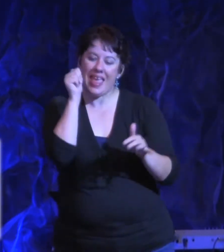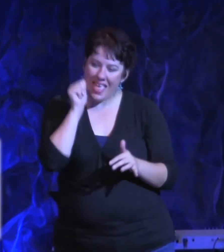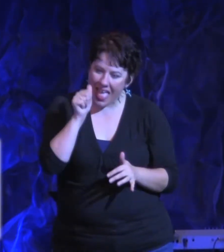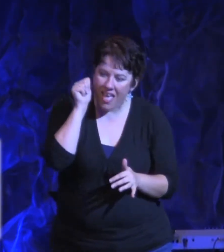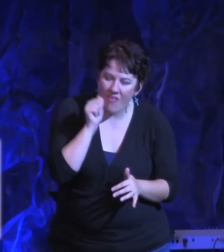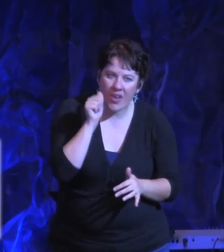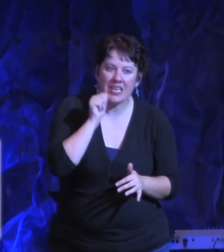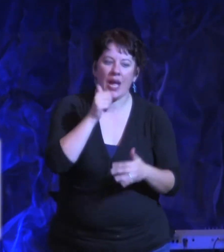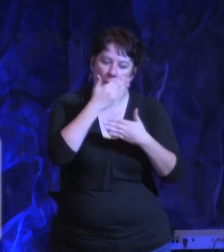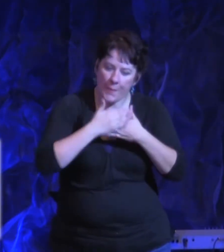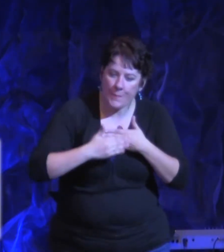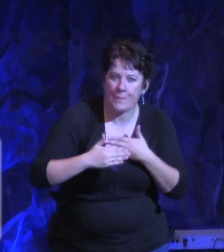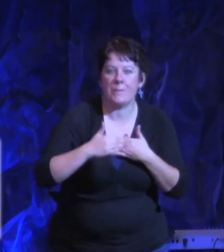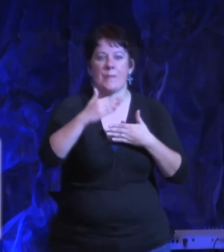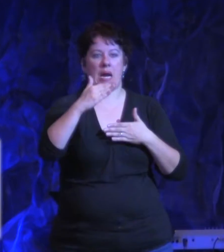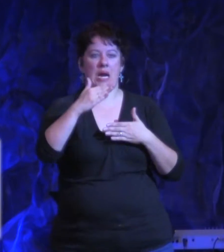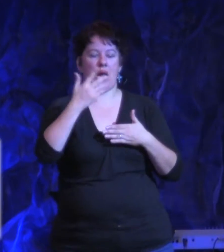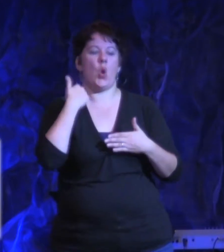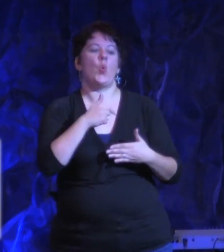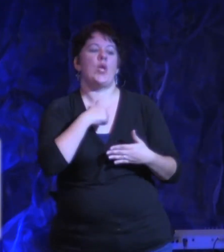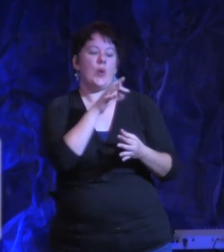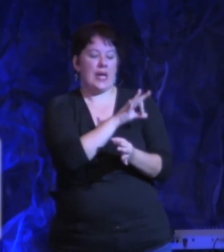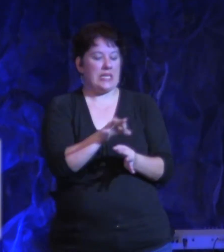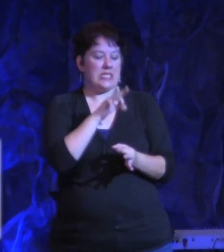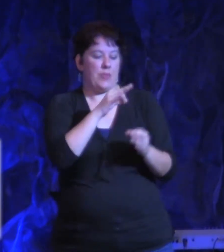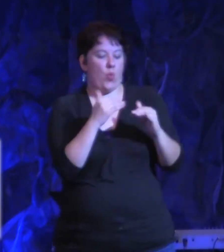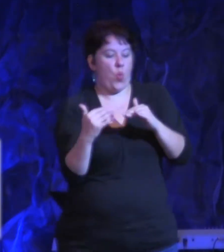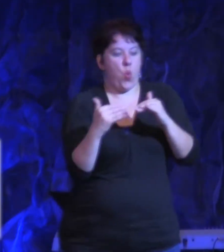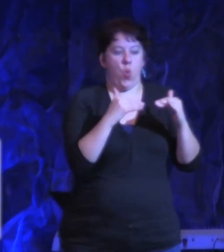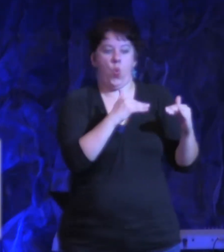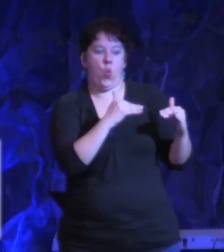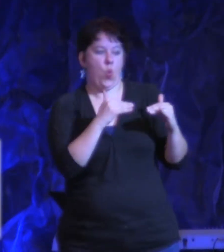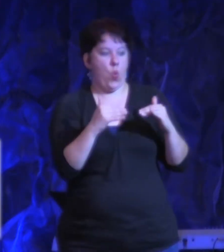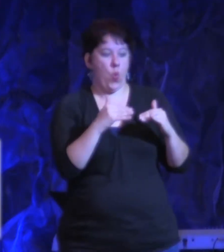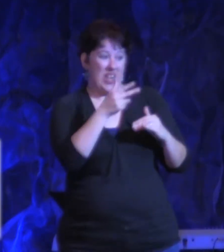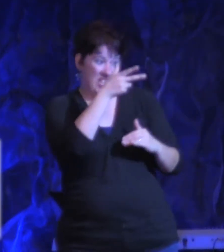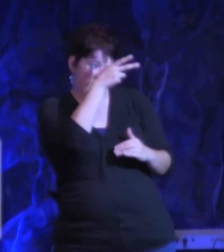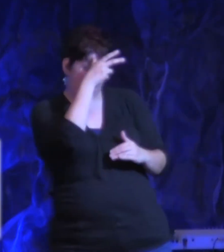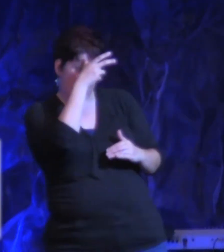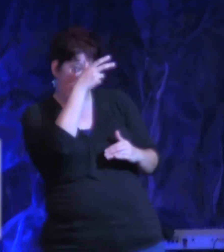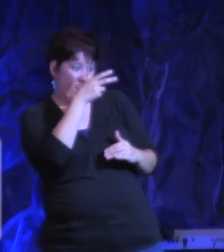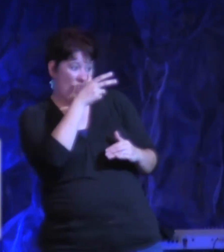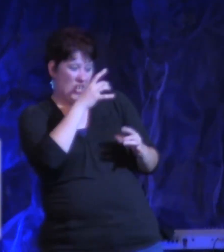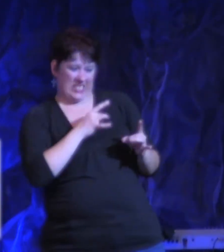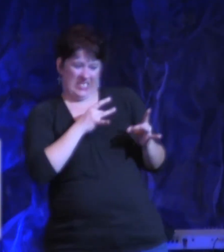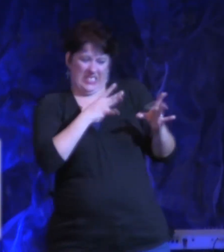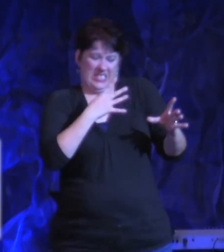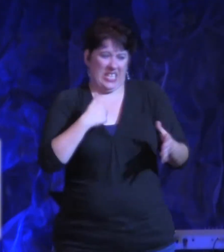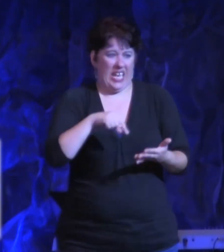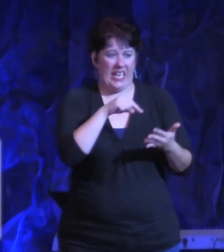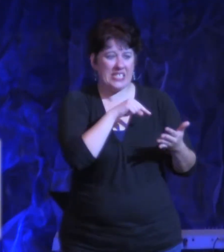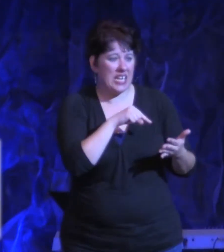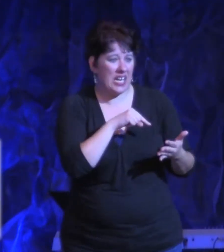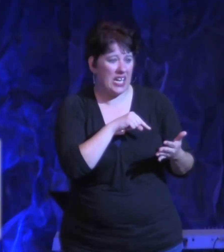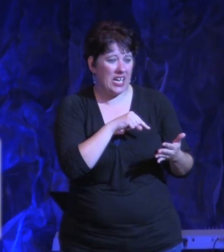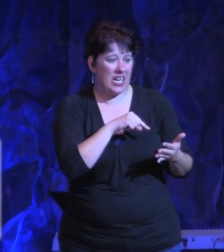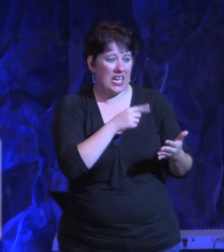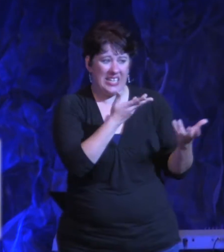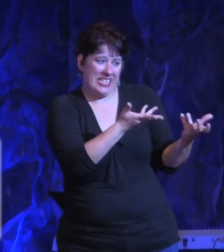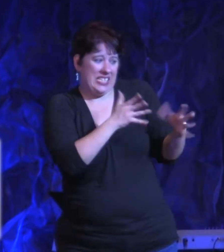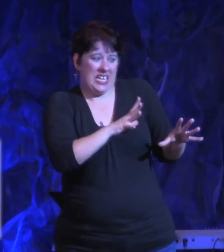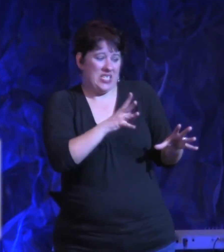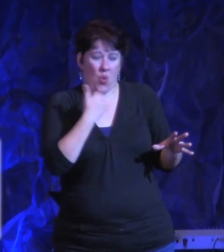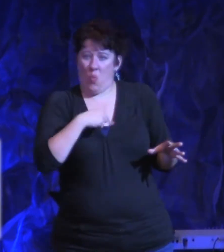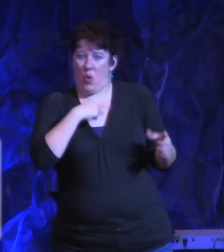be in a spiritual battle. The devil doesn't like us. He doesn't want us to succeed. Amen.